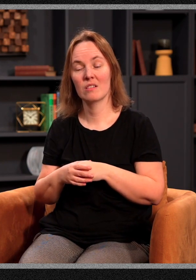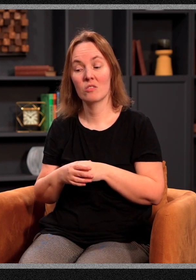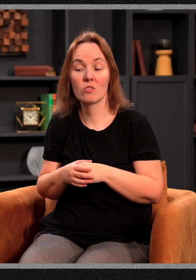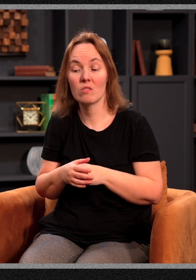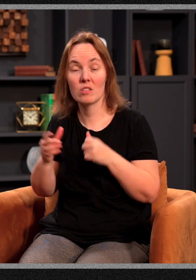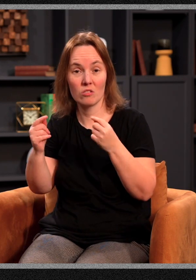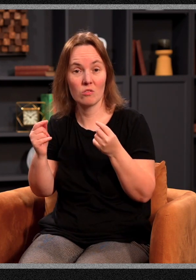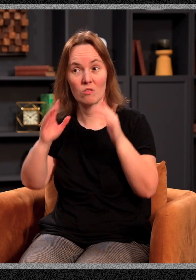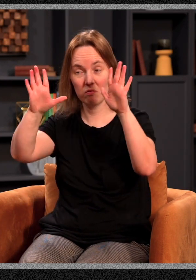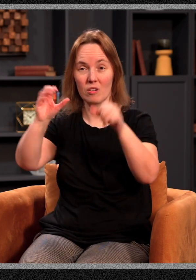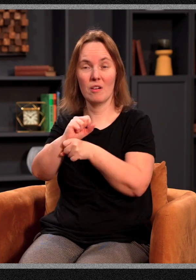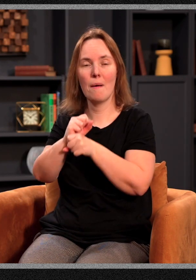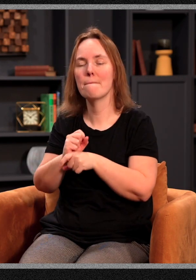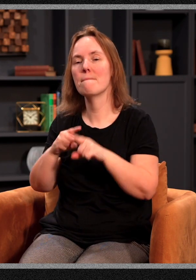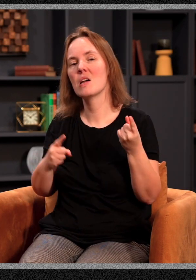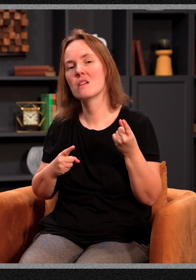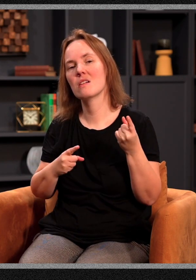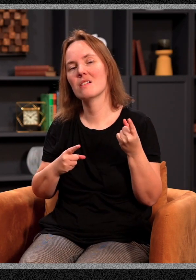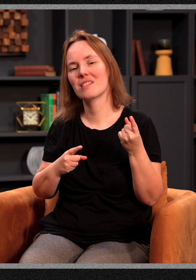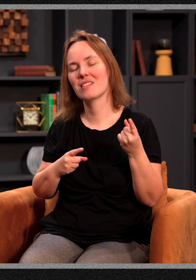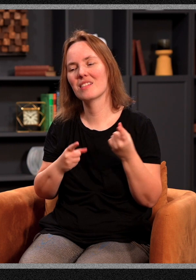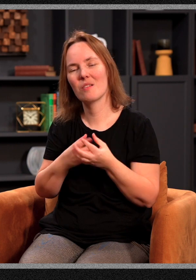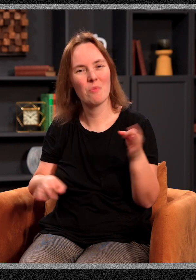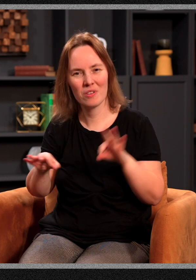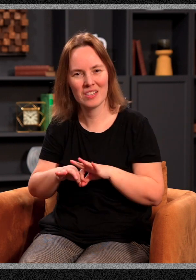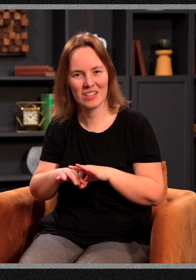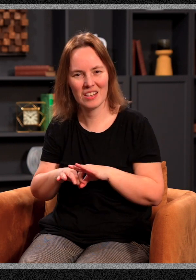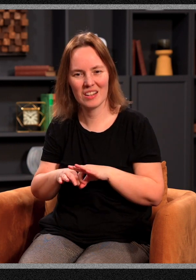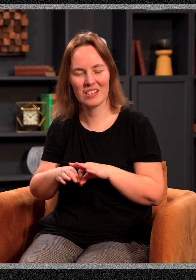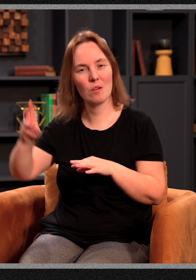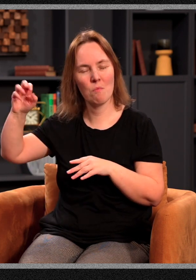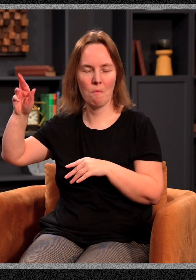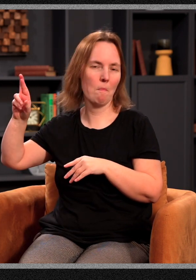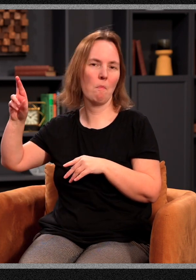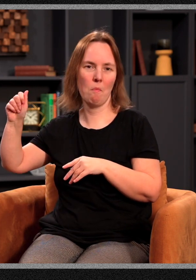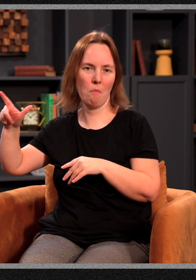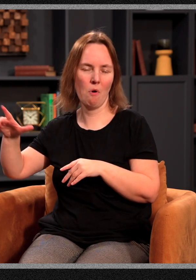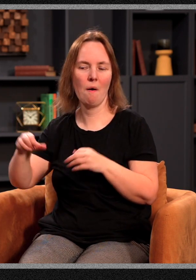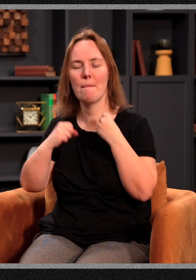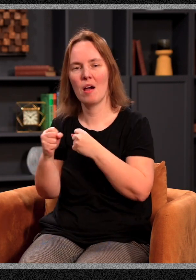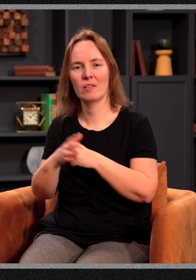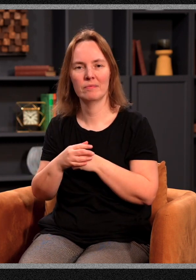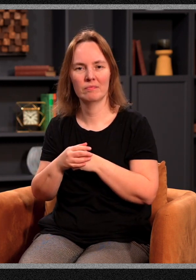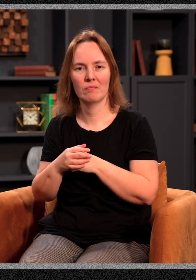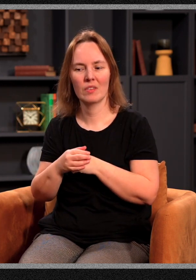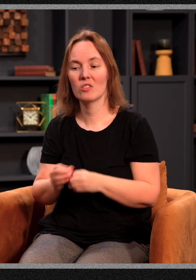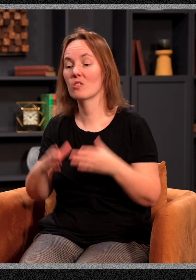miraculous. But just as importantly, it is also a moral power. There is just as much power